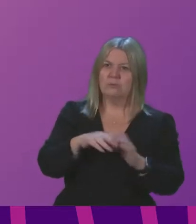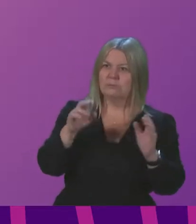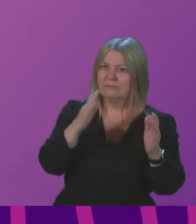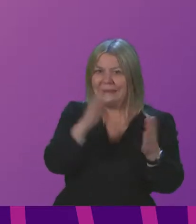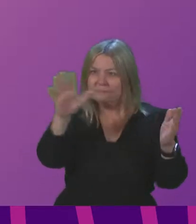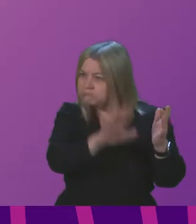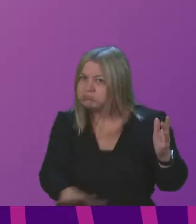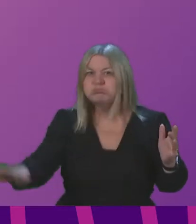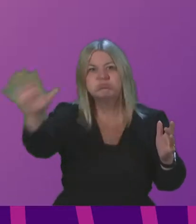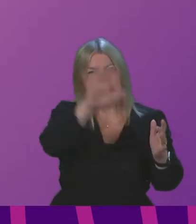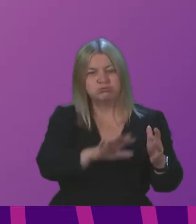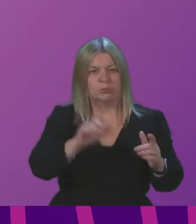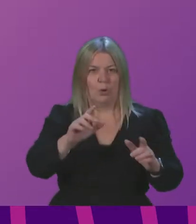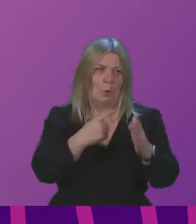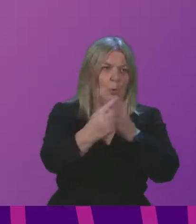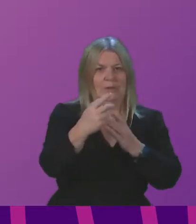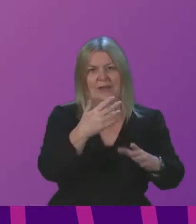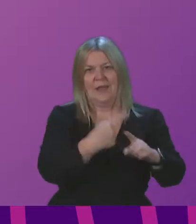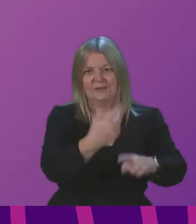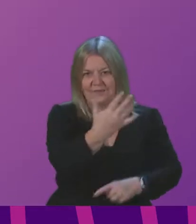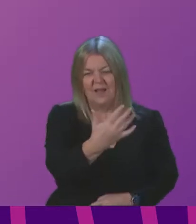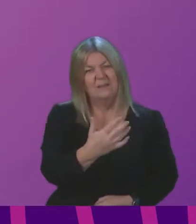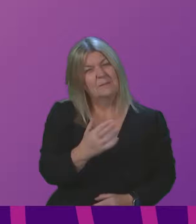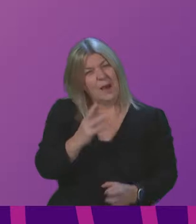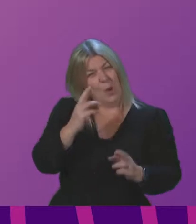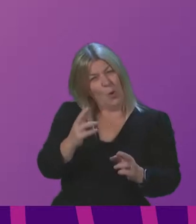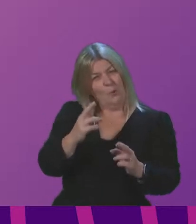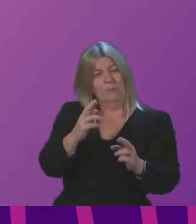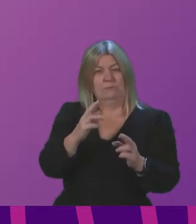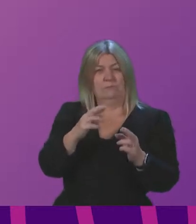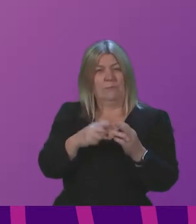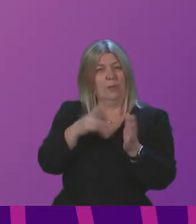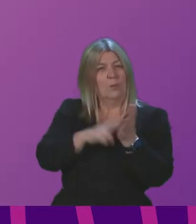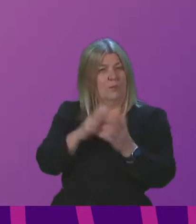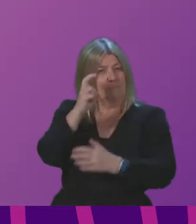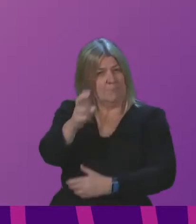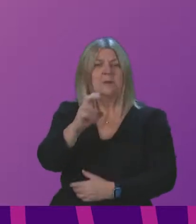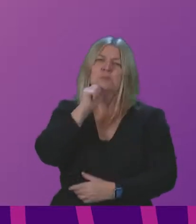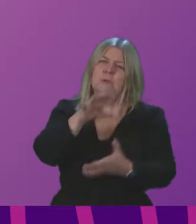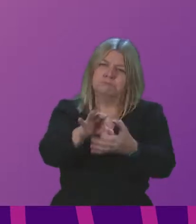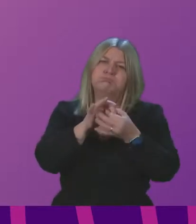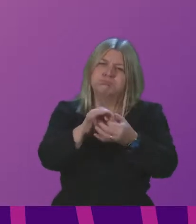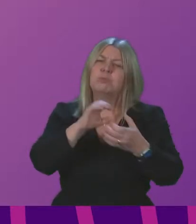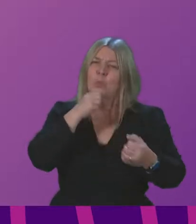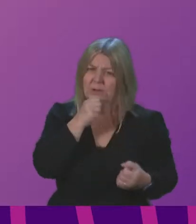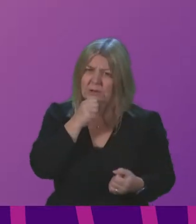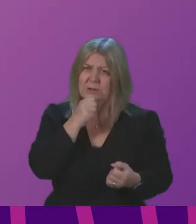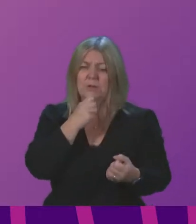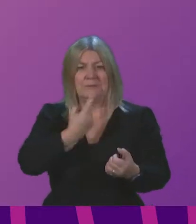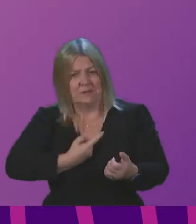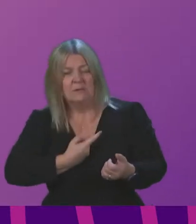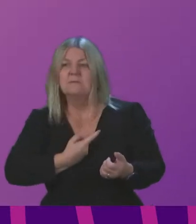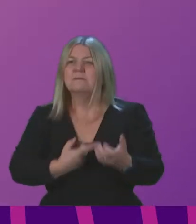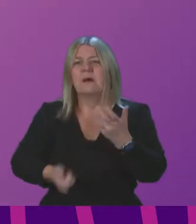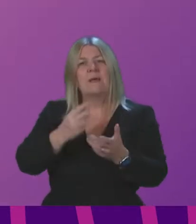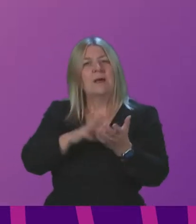route. I do hope that East Lothian buses will engage further both with myself and local MSPs and also